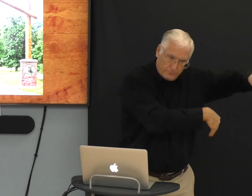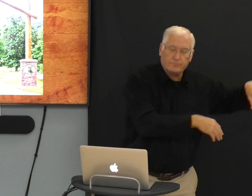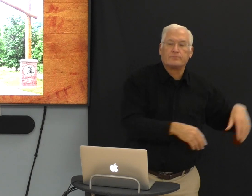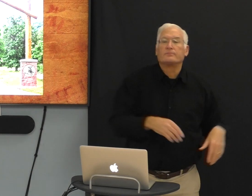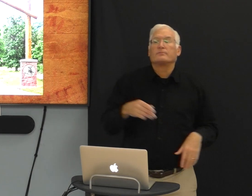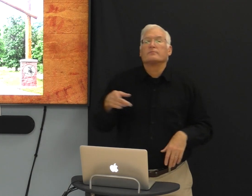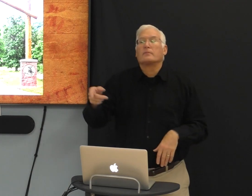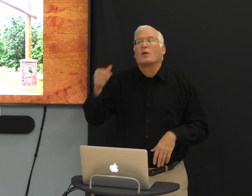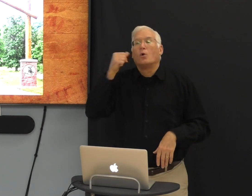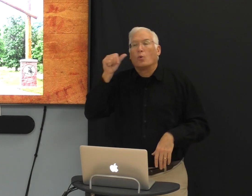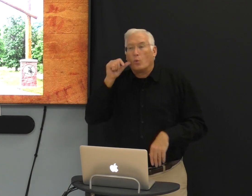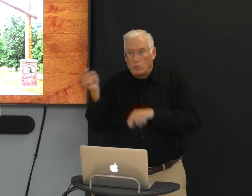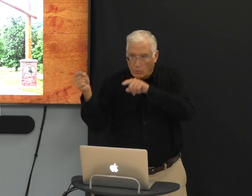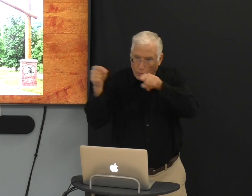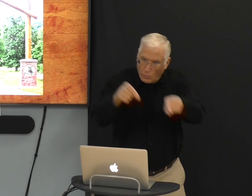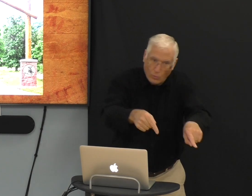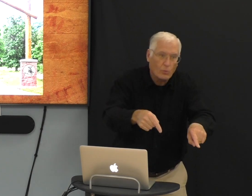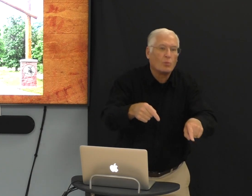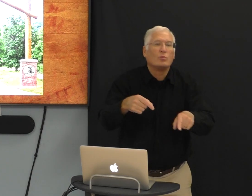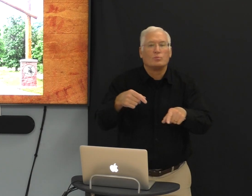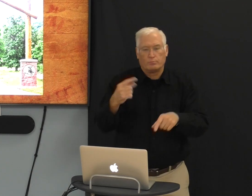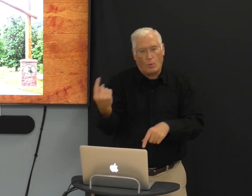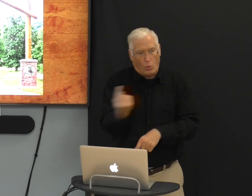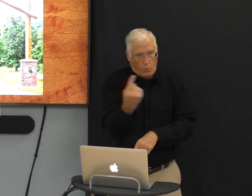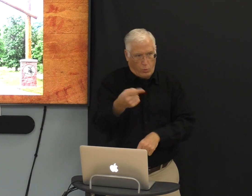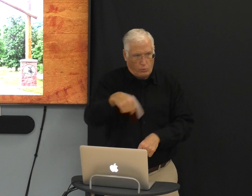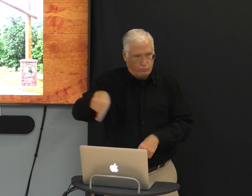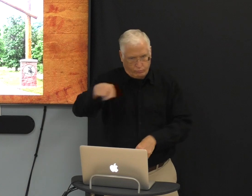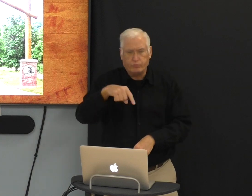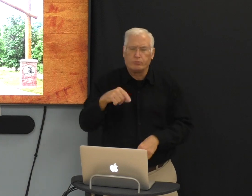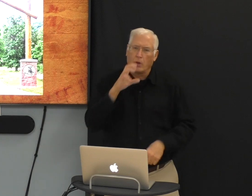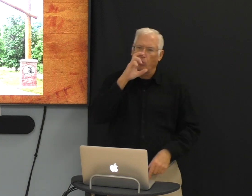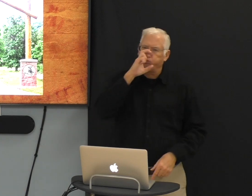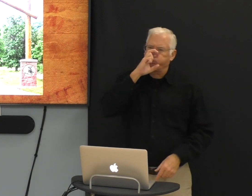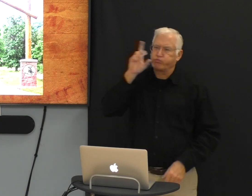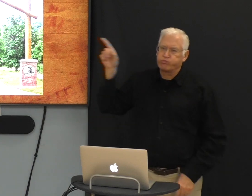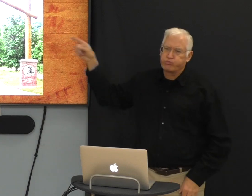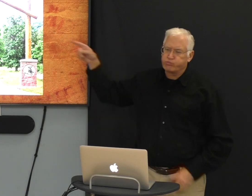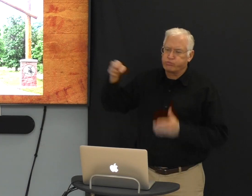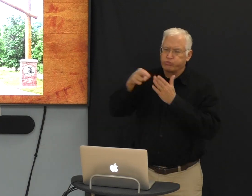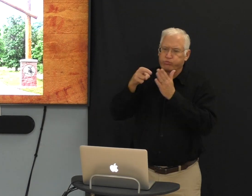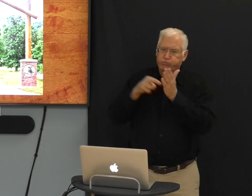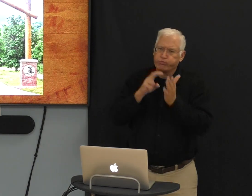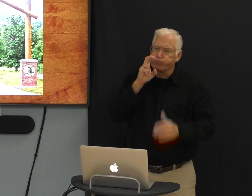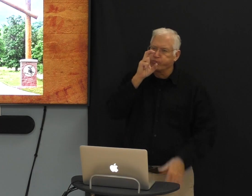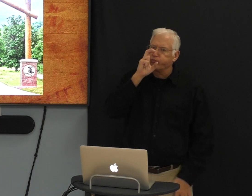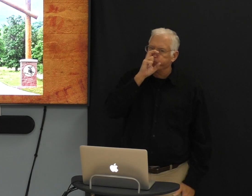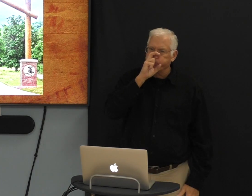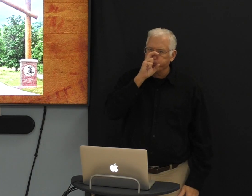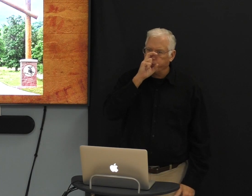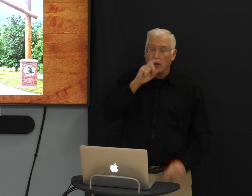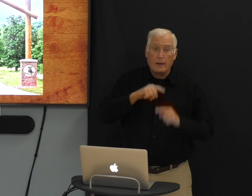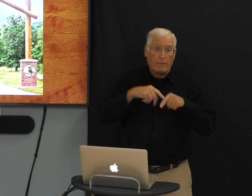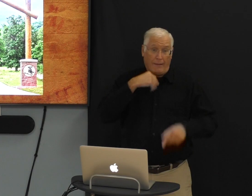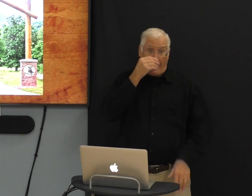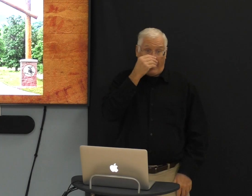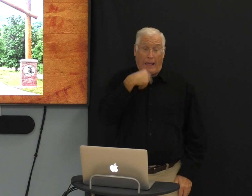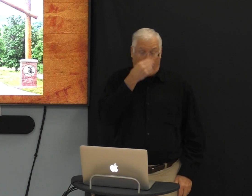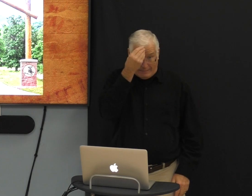and then they swim first. Then the girls come and swim. They're not swimming together. I